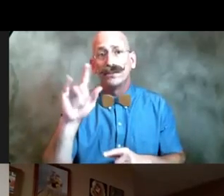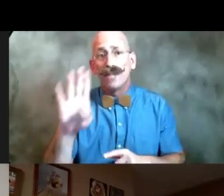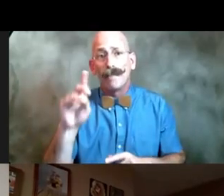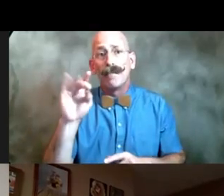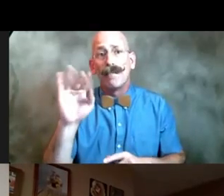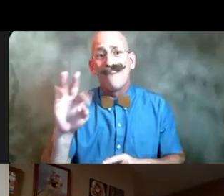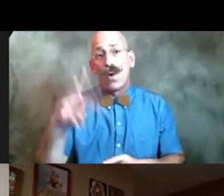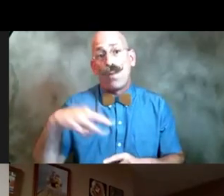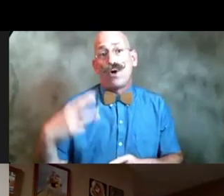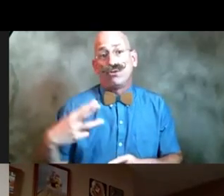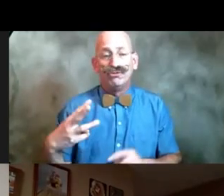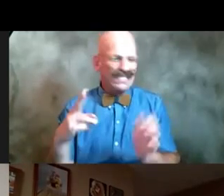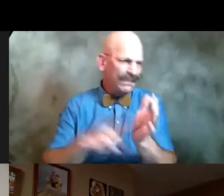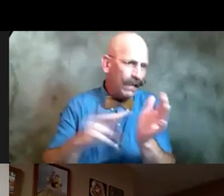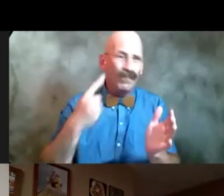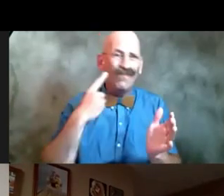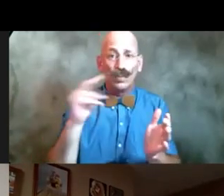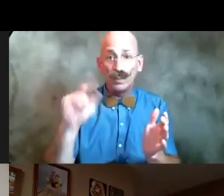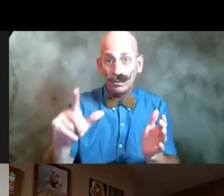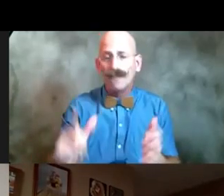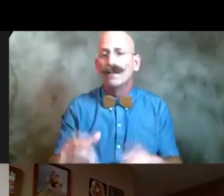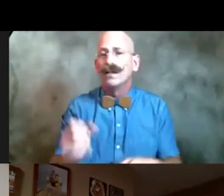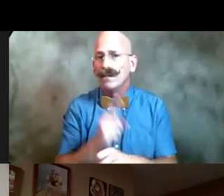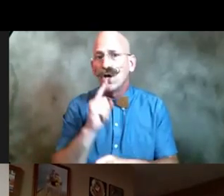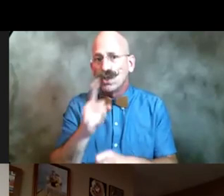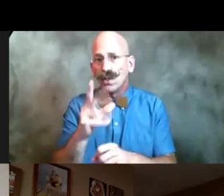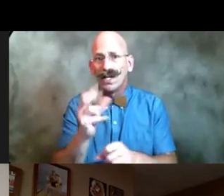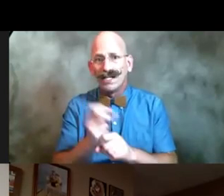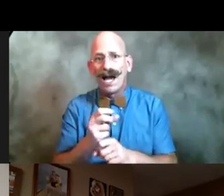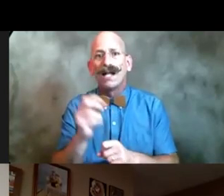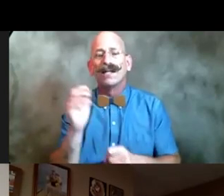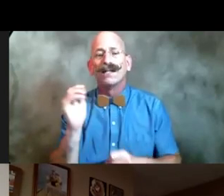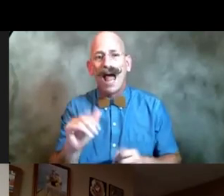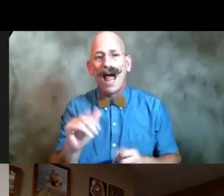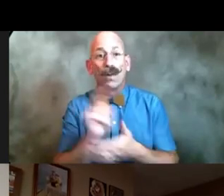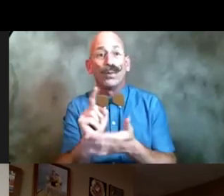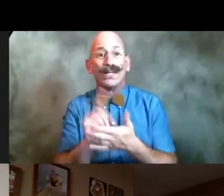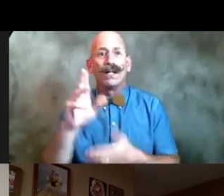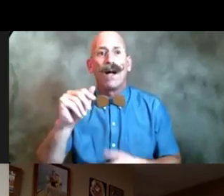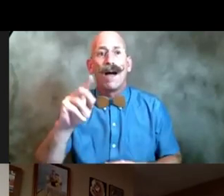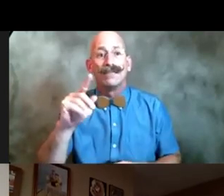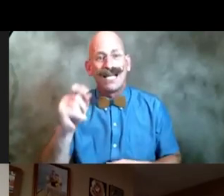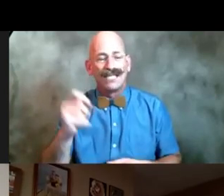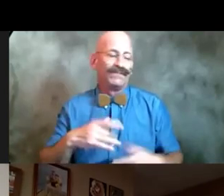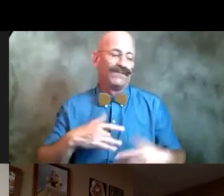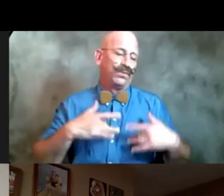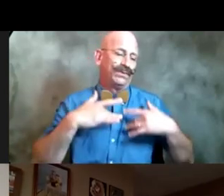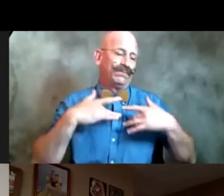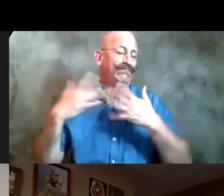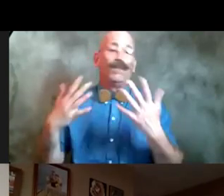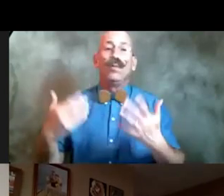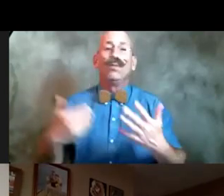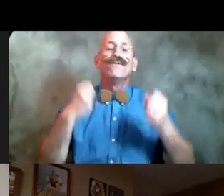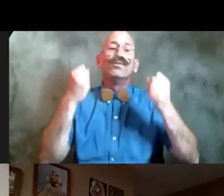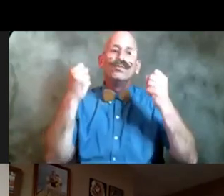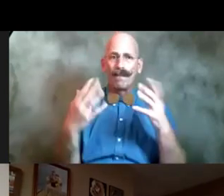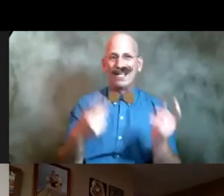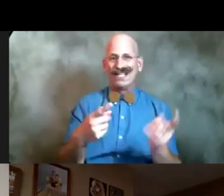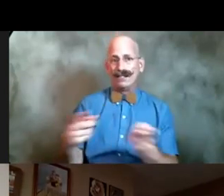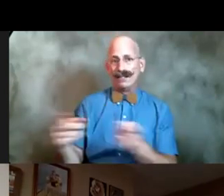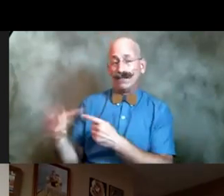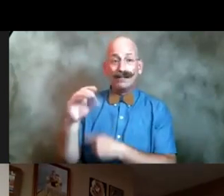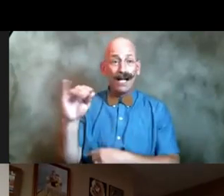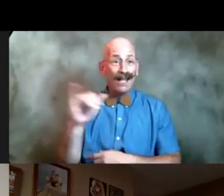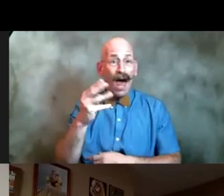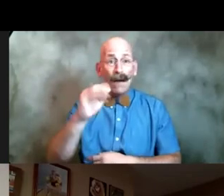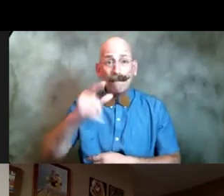newsletter to make sure you you um get the weekly um the weekly updates of what's going on we have so many things happening as you said as michael said